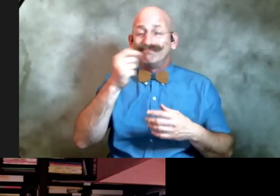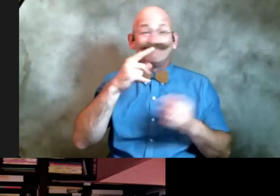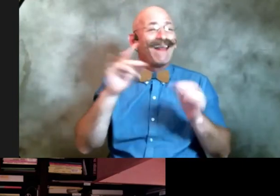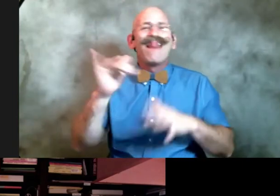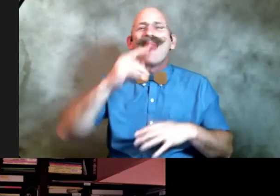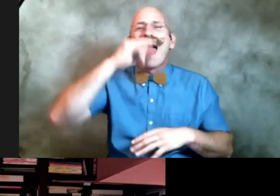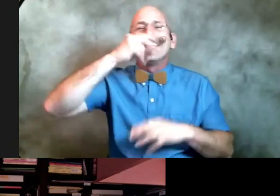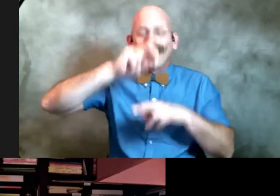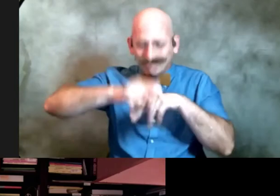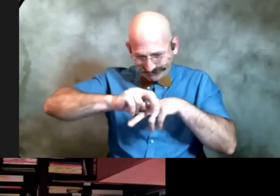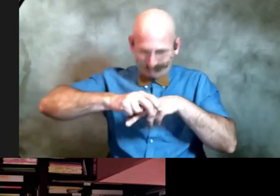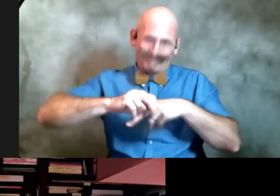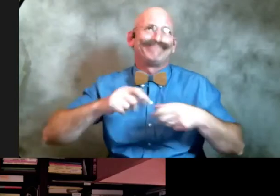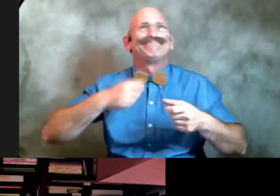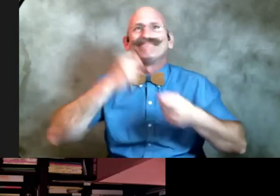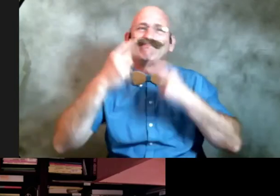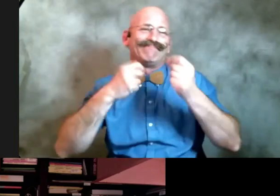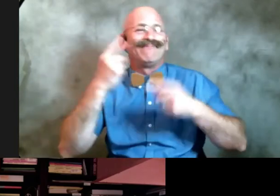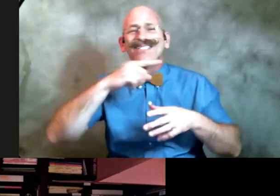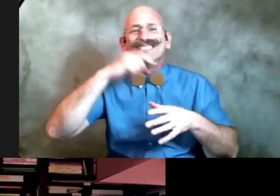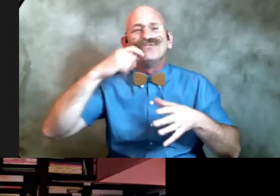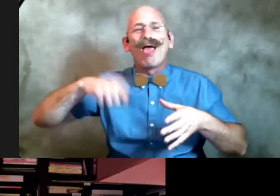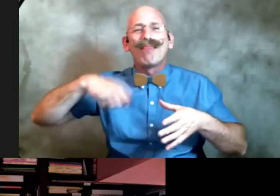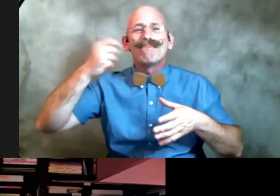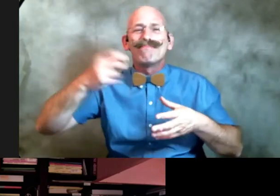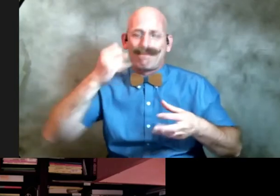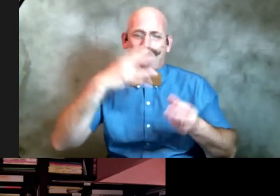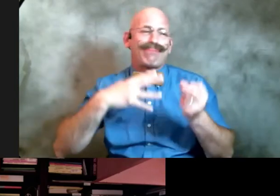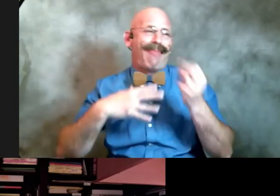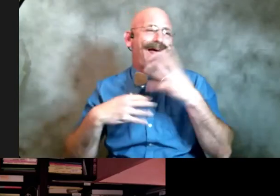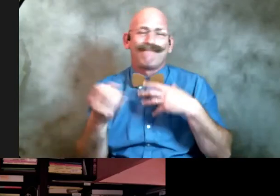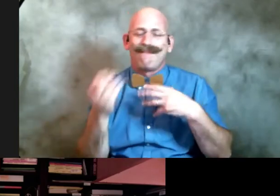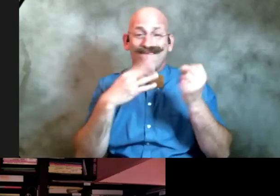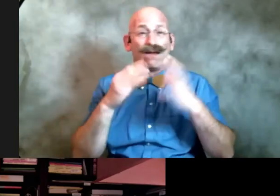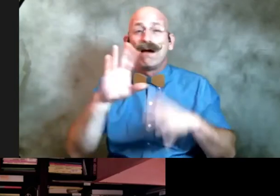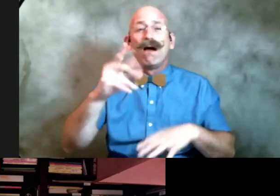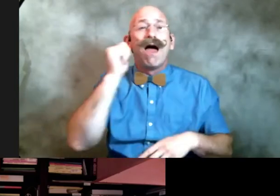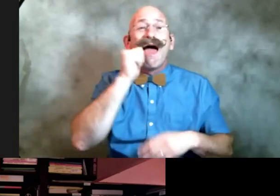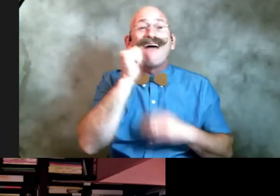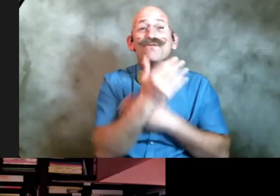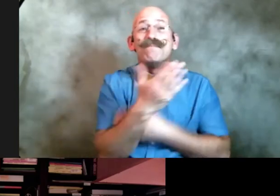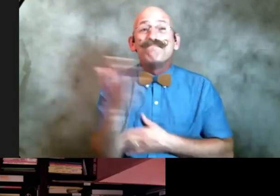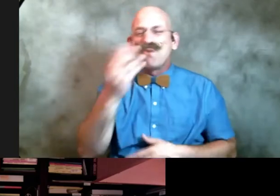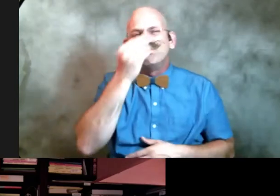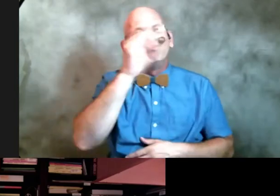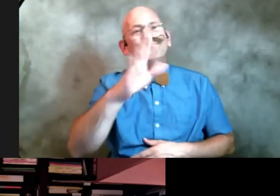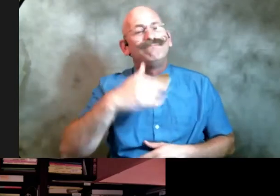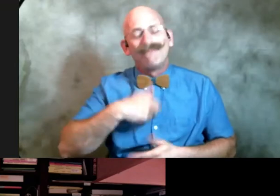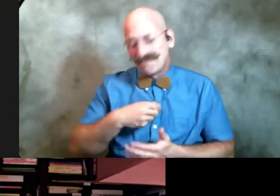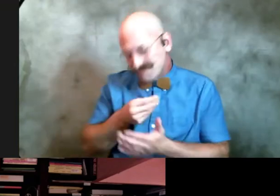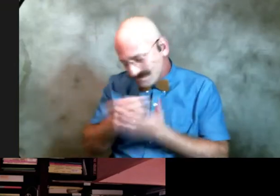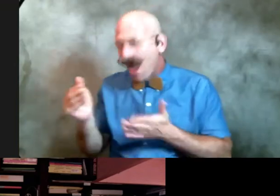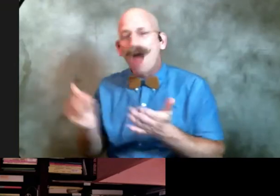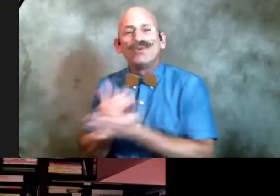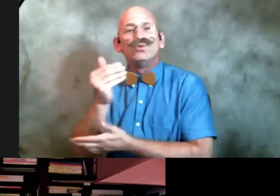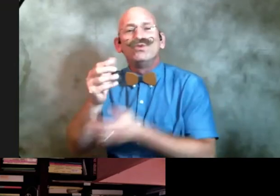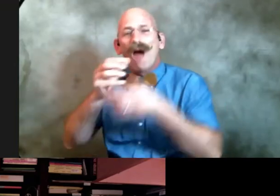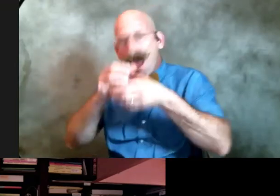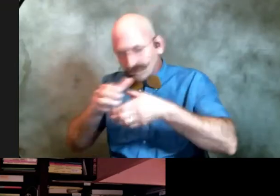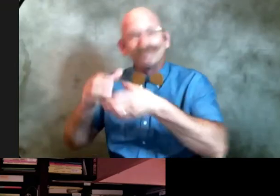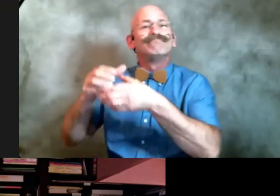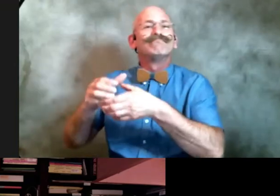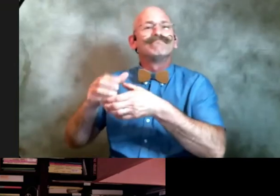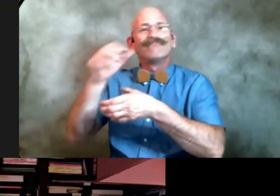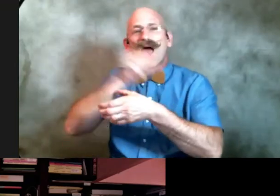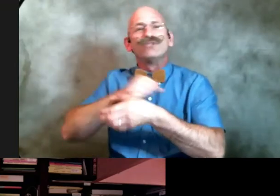eats cheerios every morning i buy her a new pint in spite of